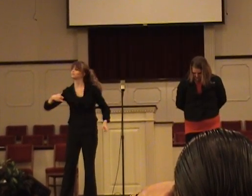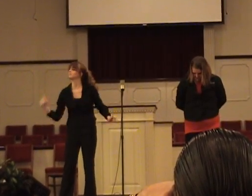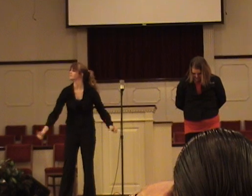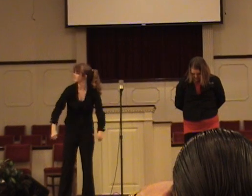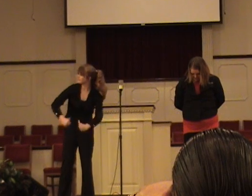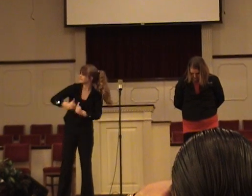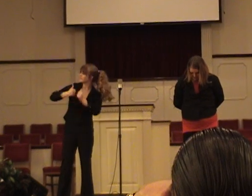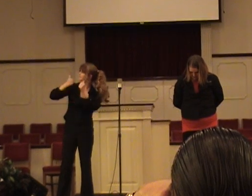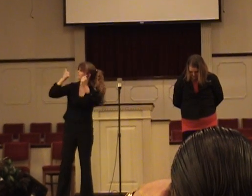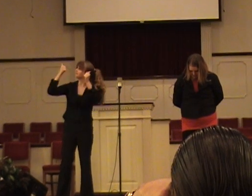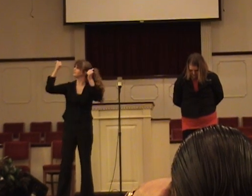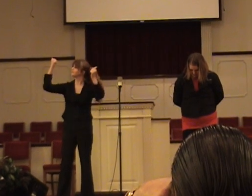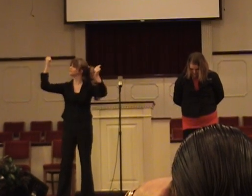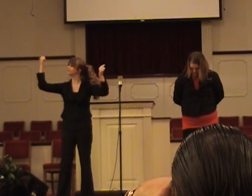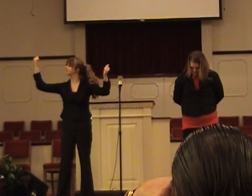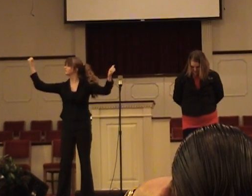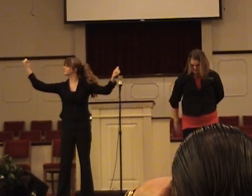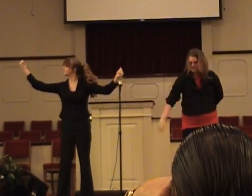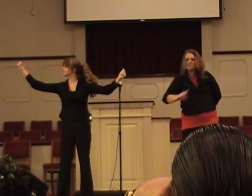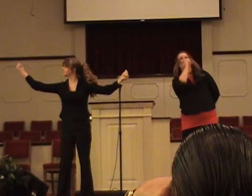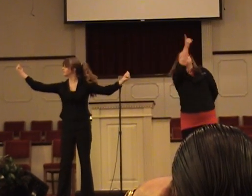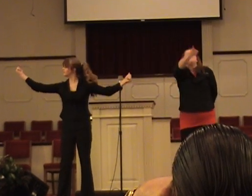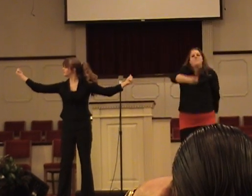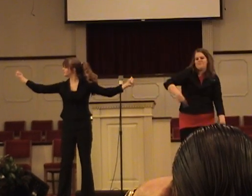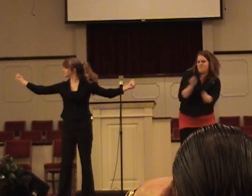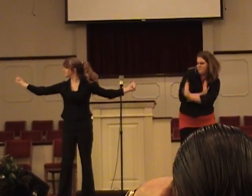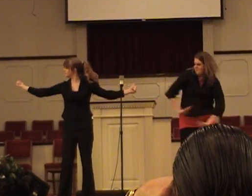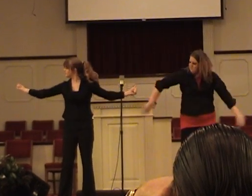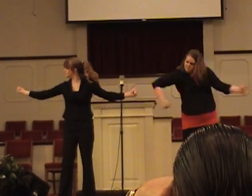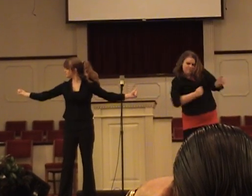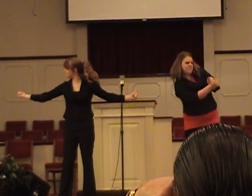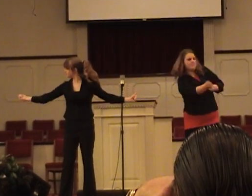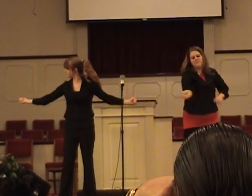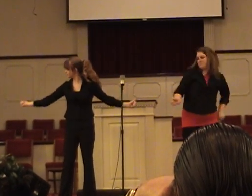darkness.